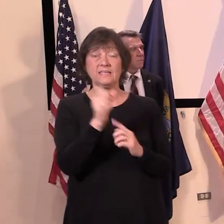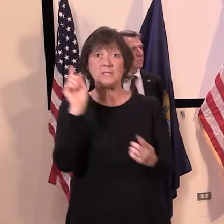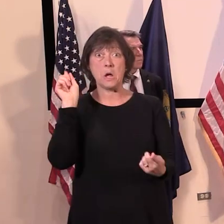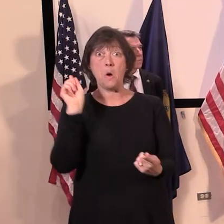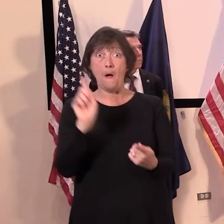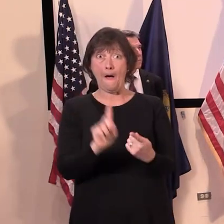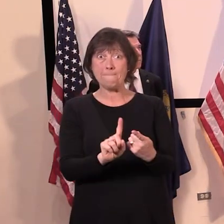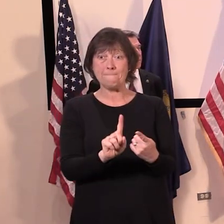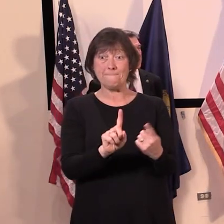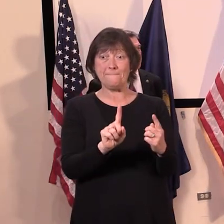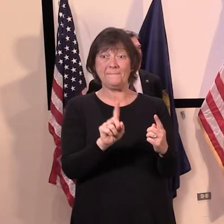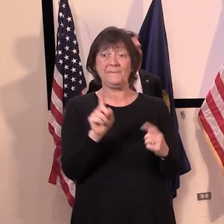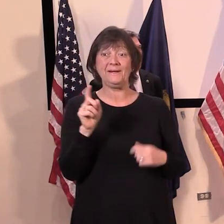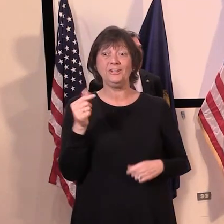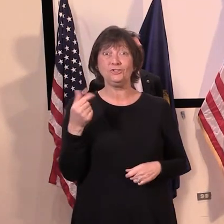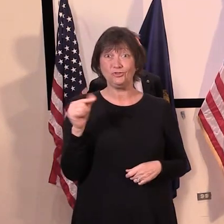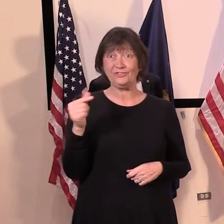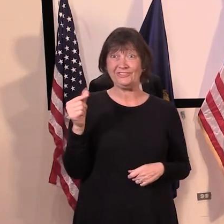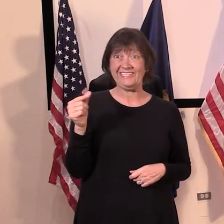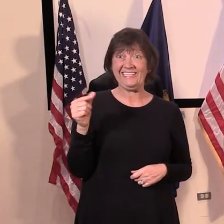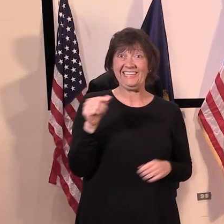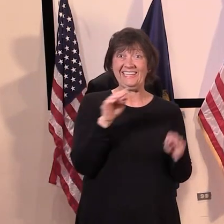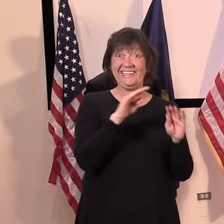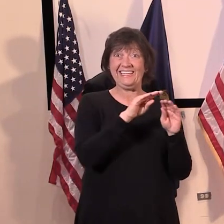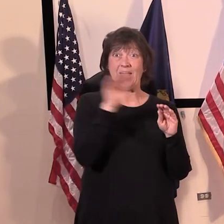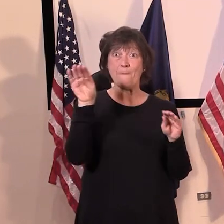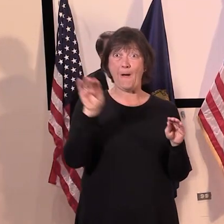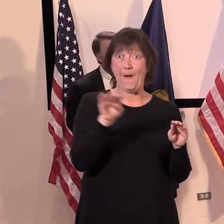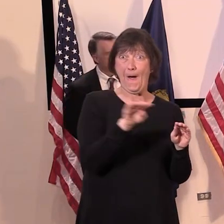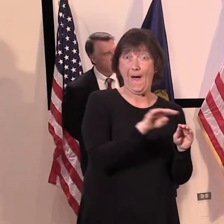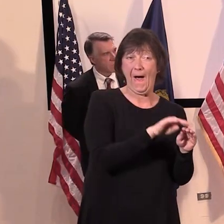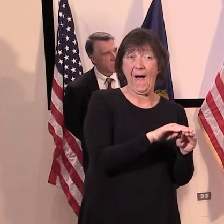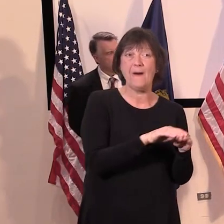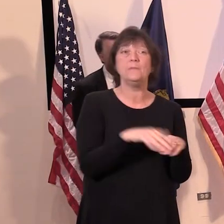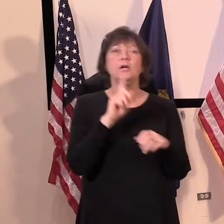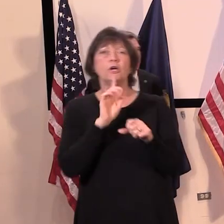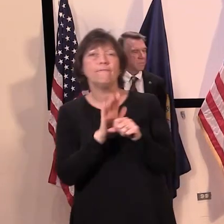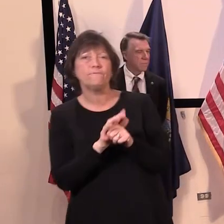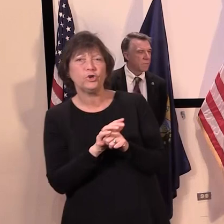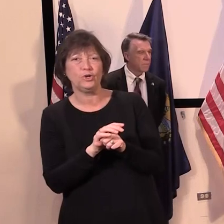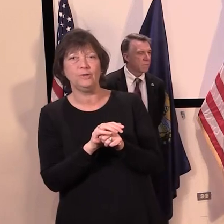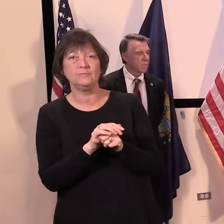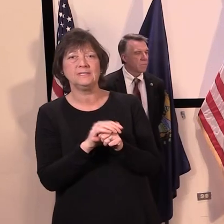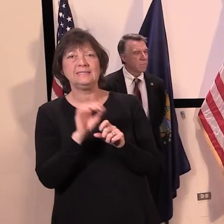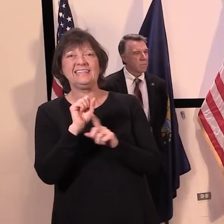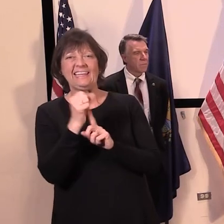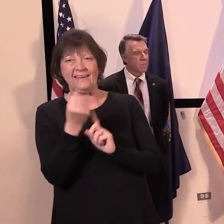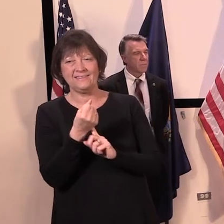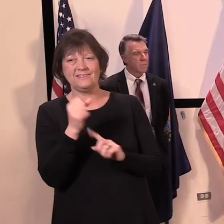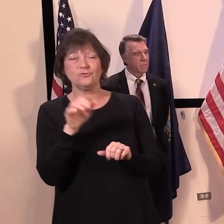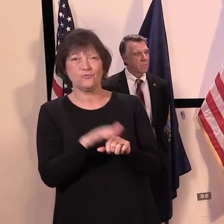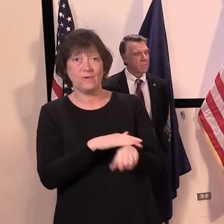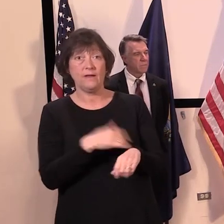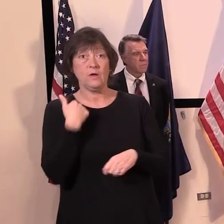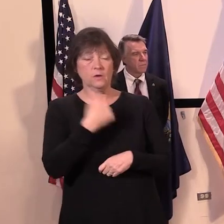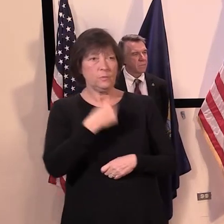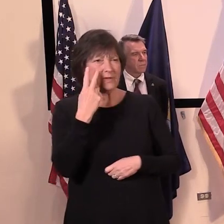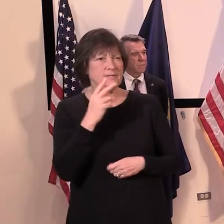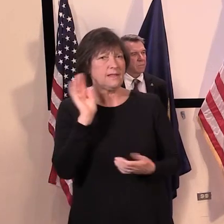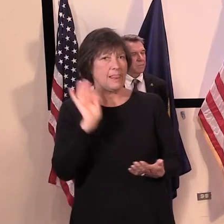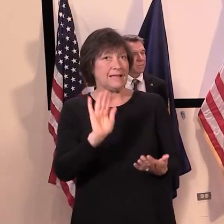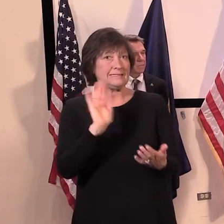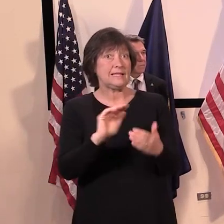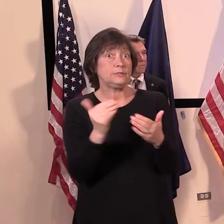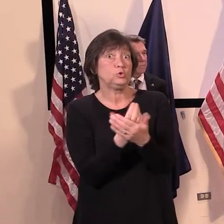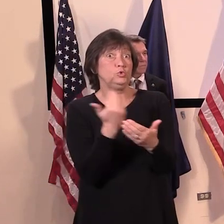because the confirmed number of cases starts to slow down. So as we get less and less cases, uh, new cases into Vermont, uh,